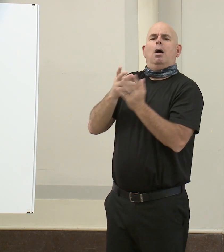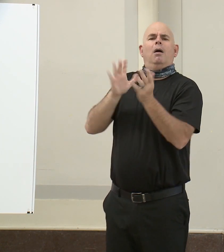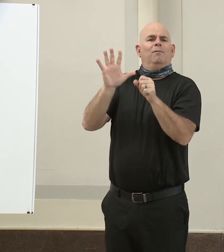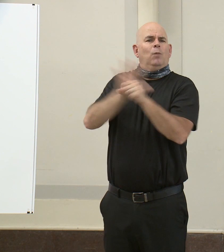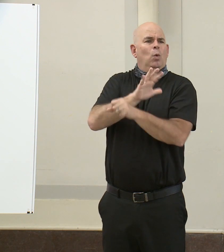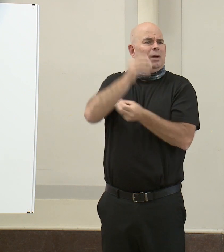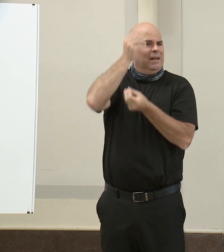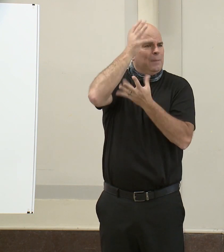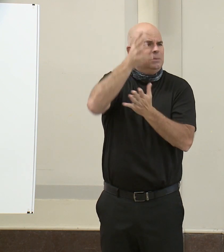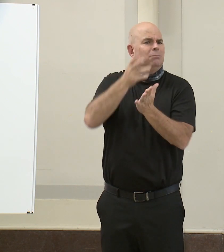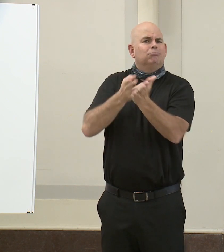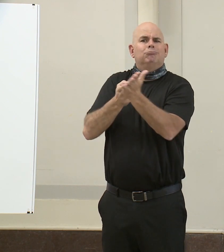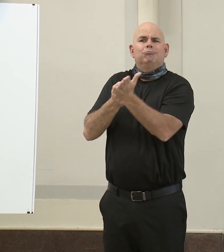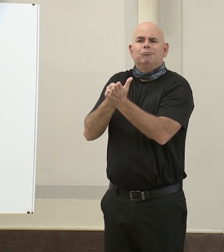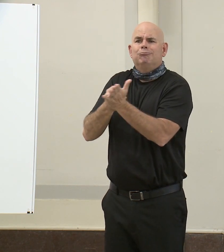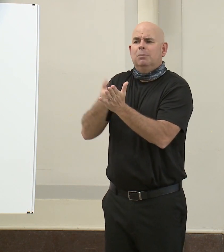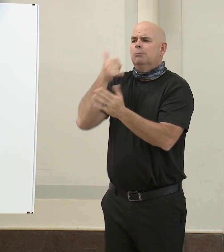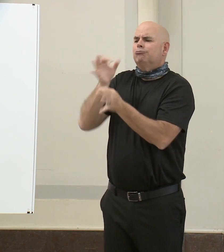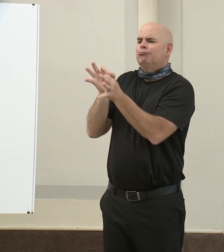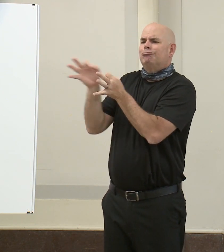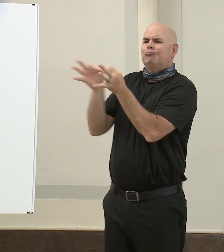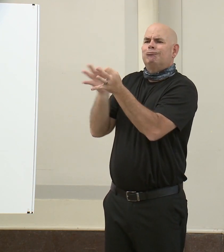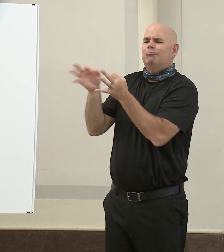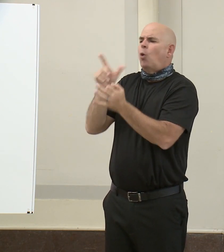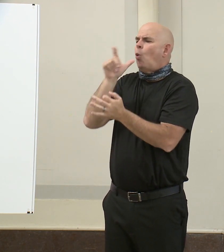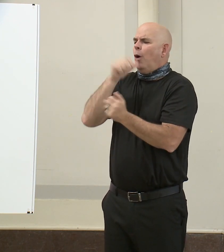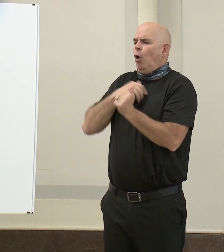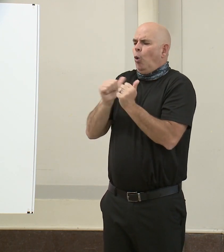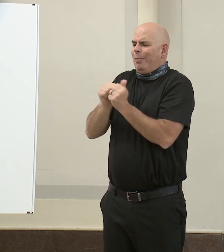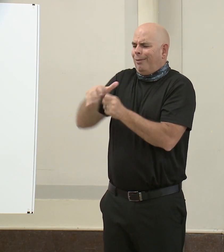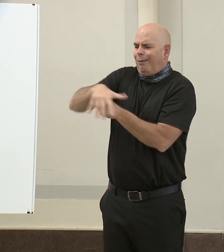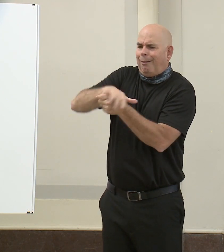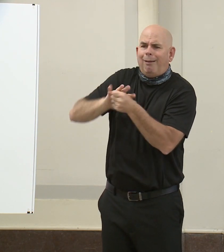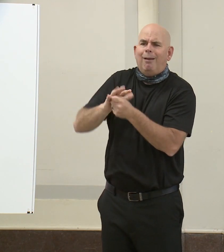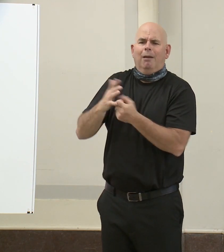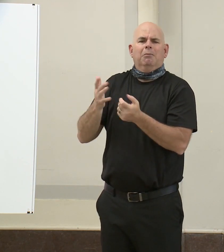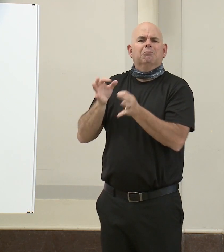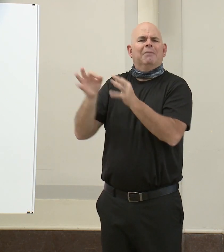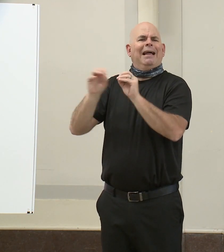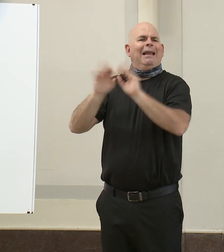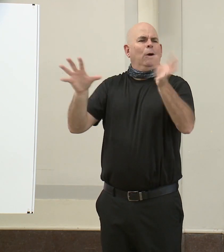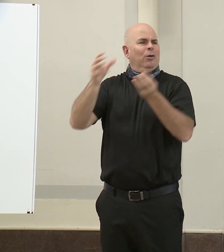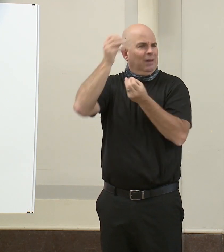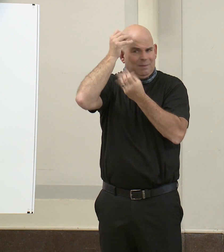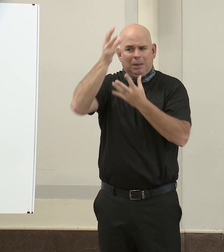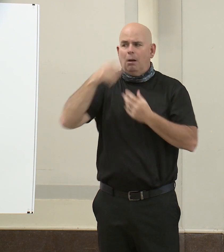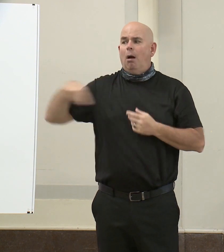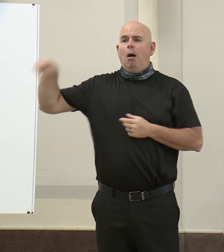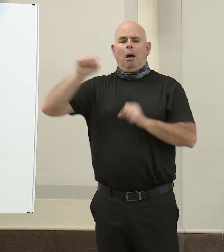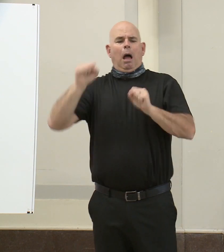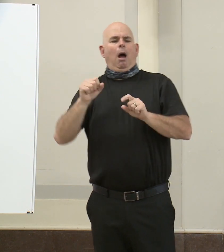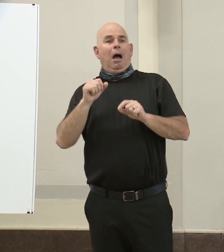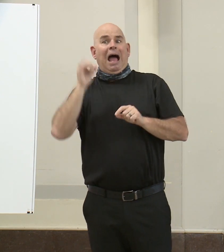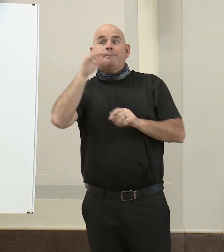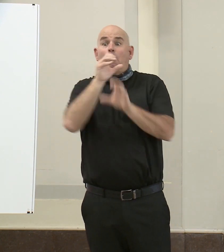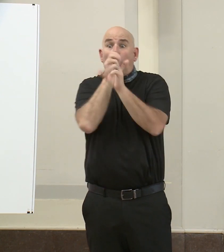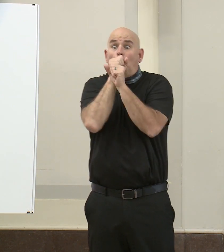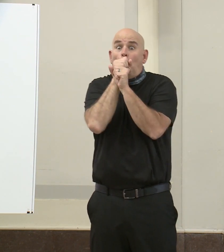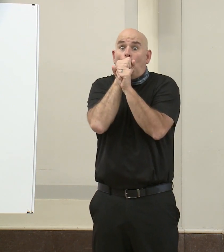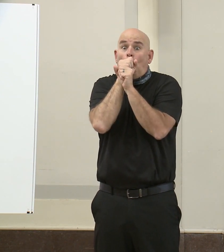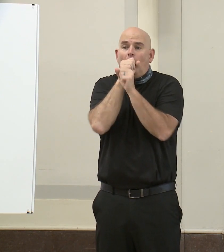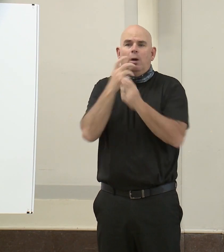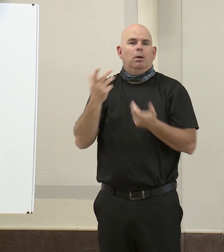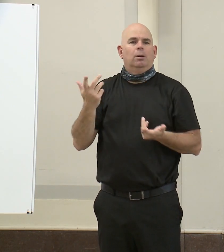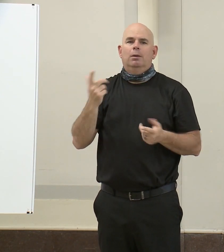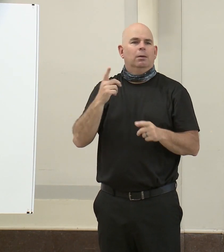for. These calls are confidential, and we would never ask residents for their social security number, credit card information, or immigration